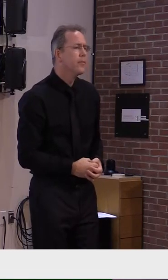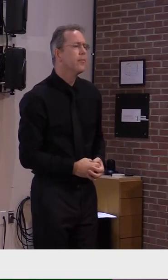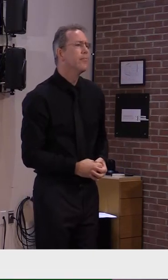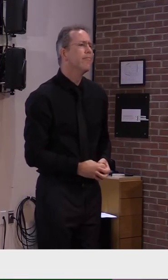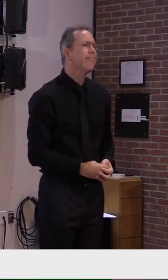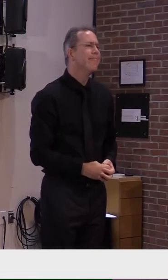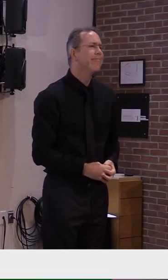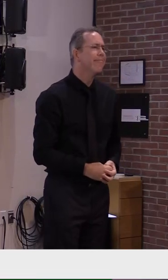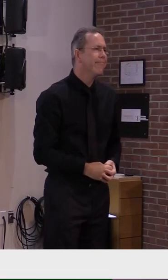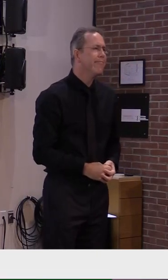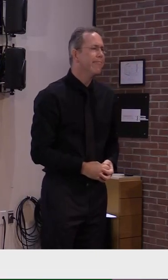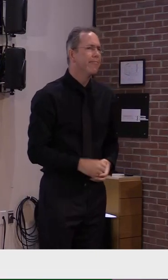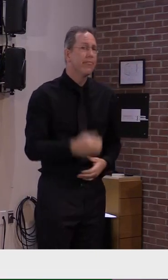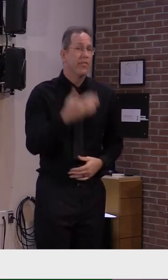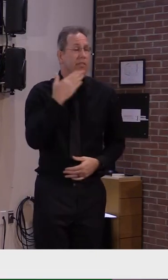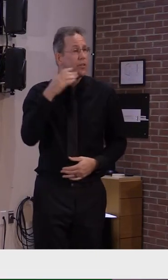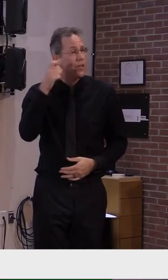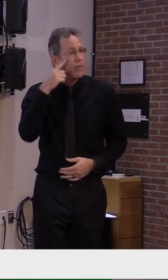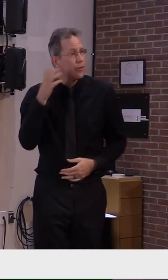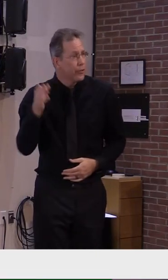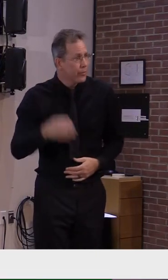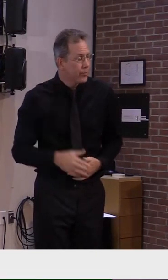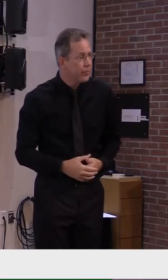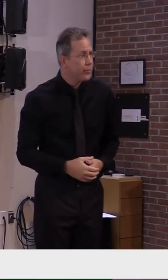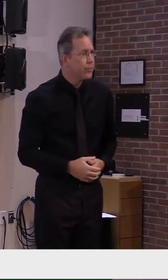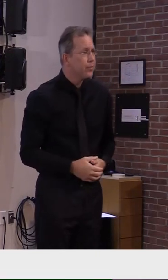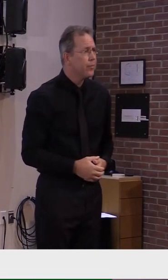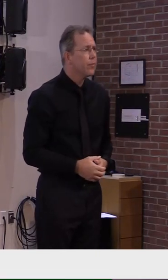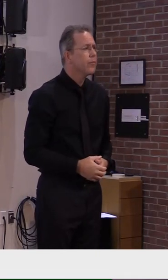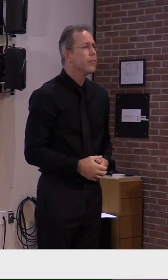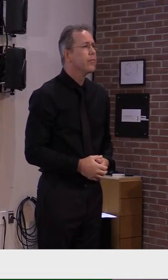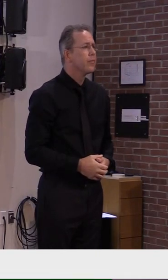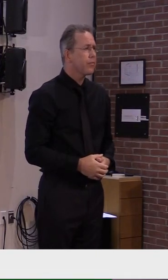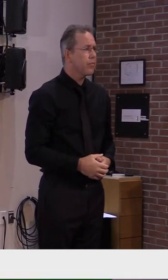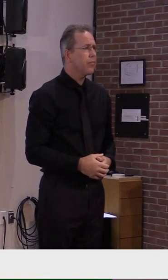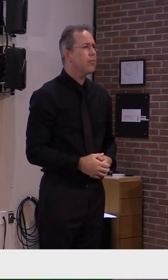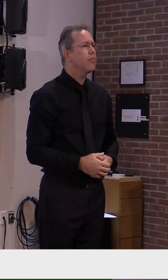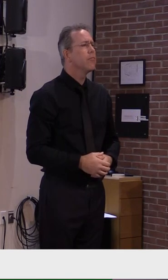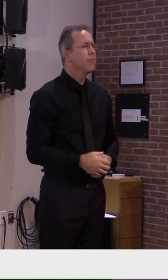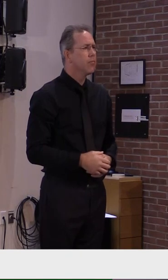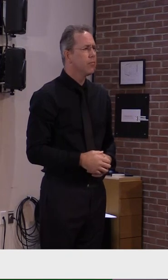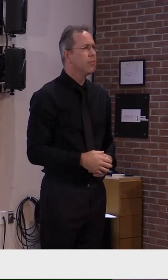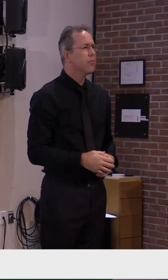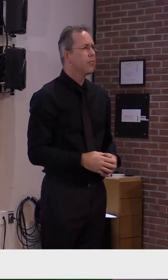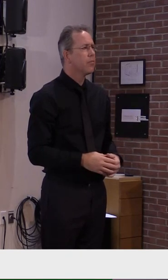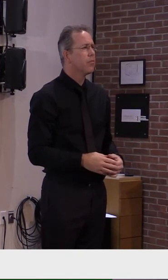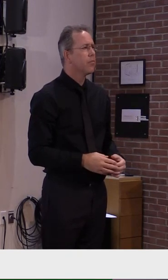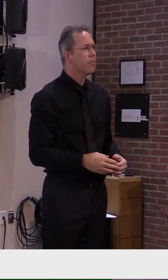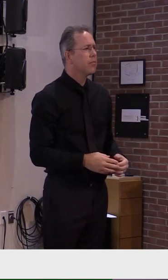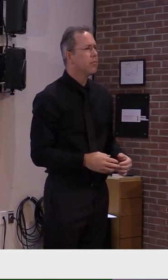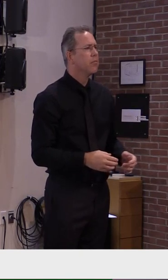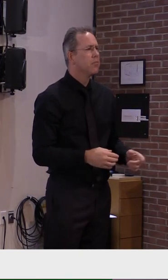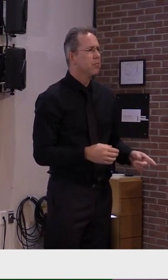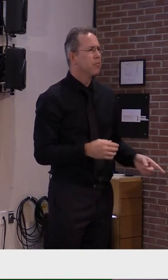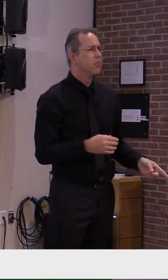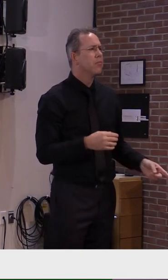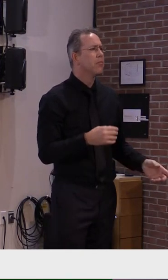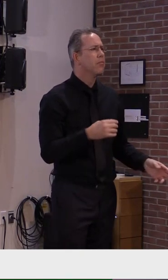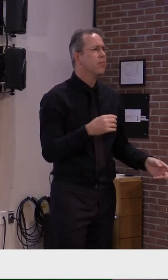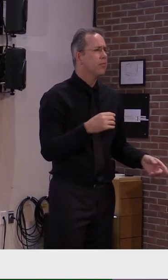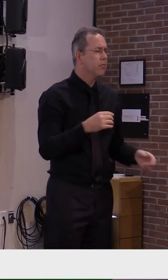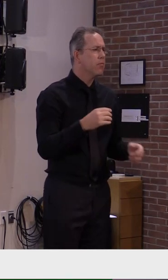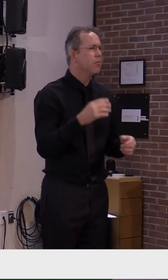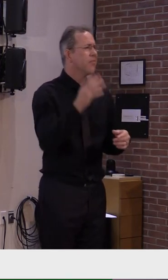Thank you, Governor. At the beginning of the pandemic, through the authority of my office as Secretary of Human Services,